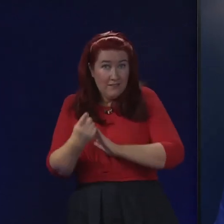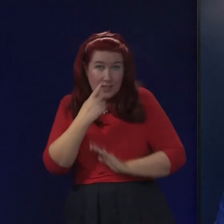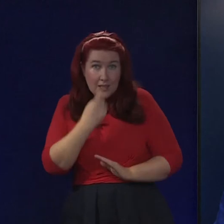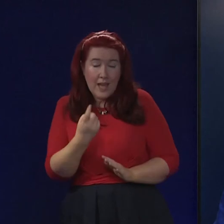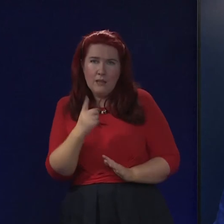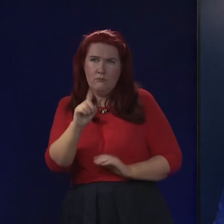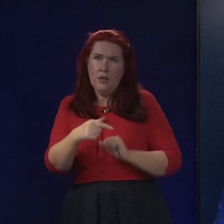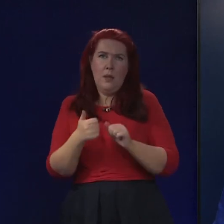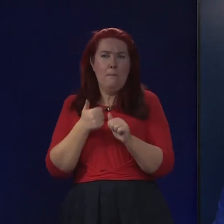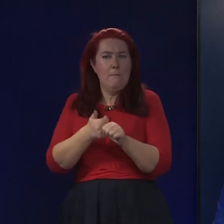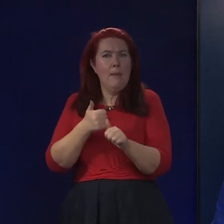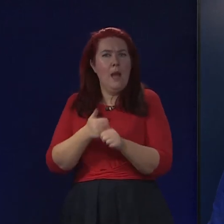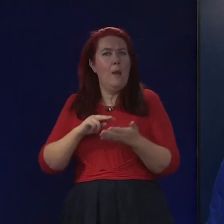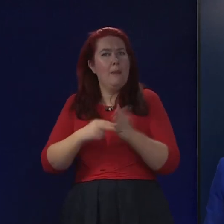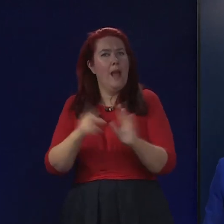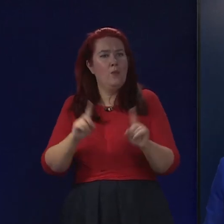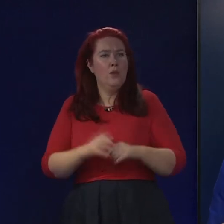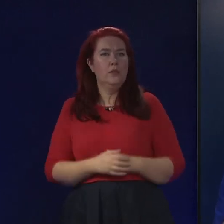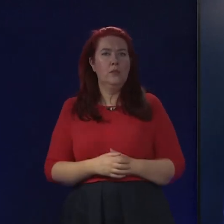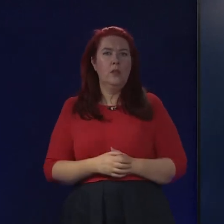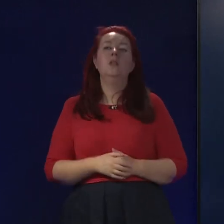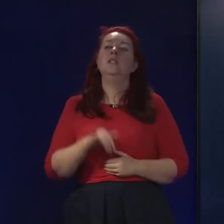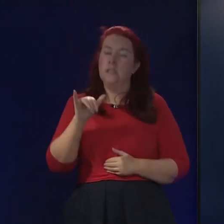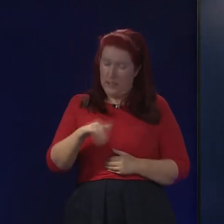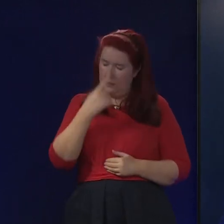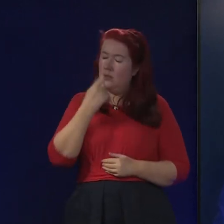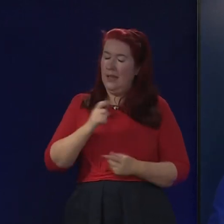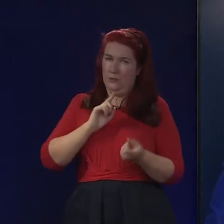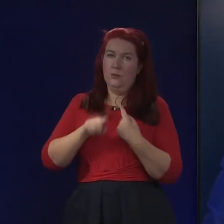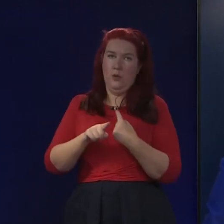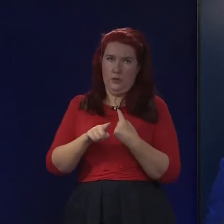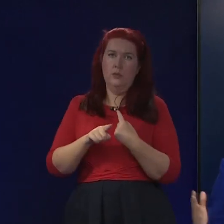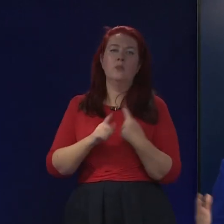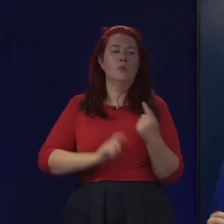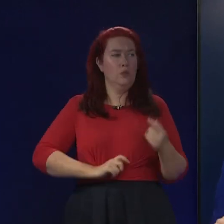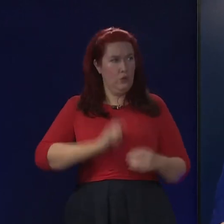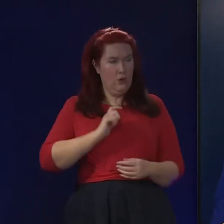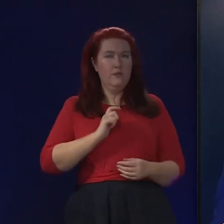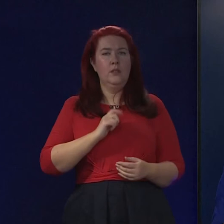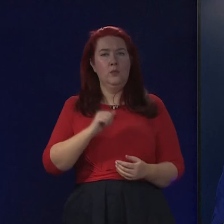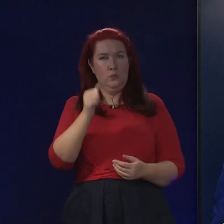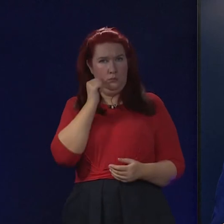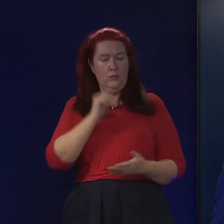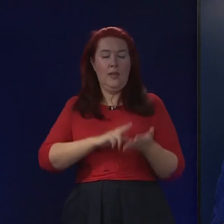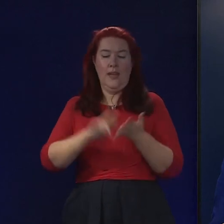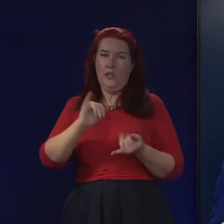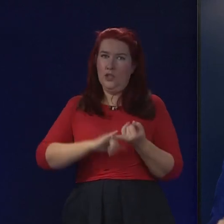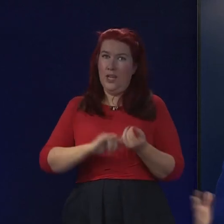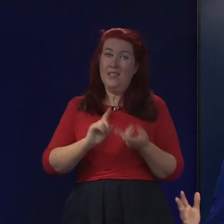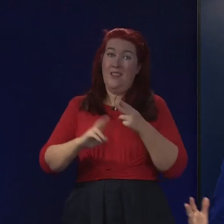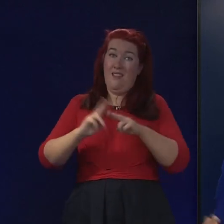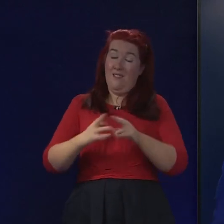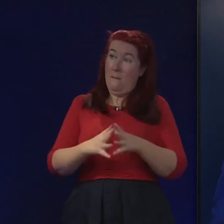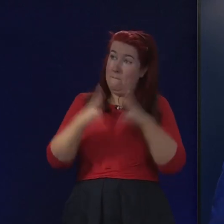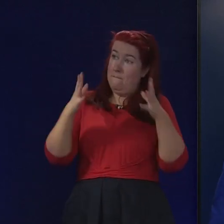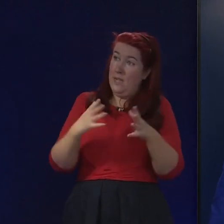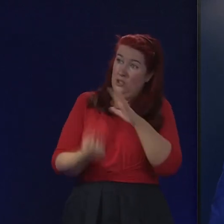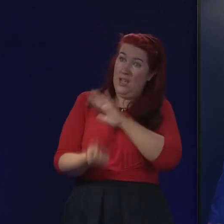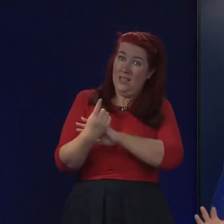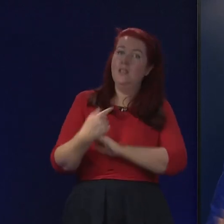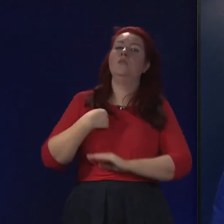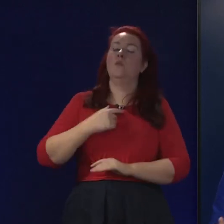contingency measures for that? Yes, they would. And we have a high degree of confidence in our NHS to respond to major incidents. that is